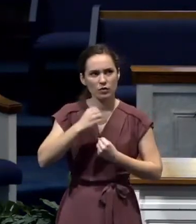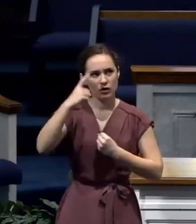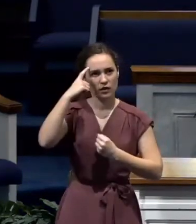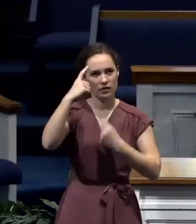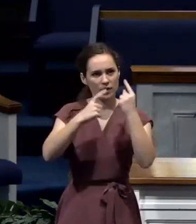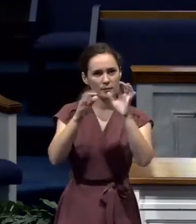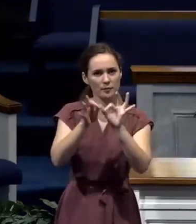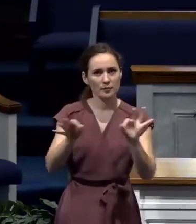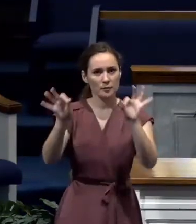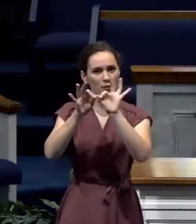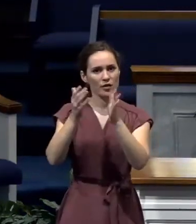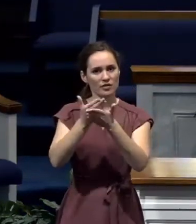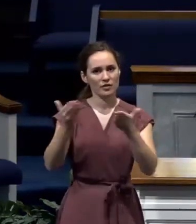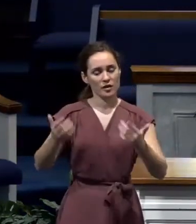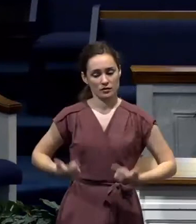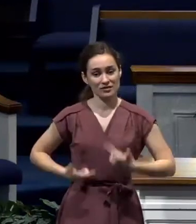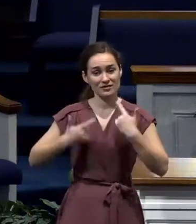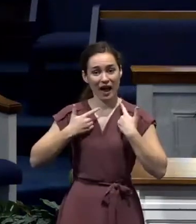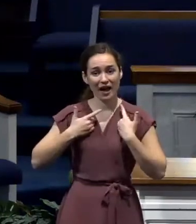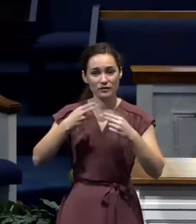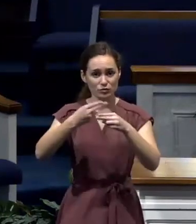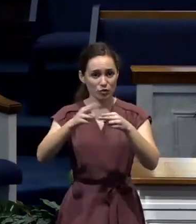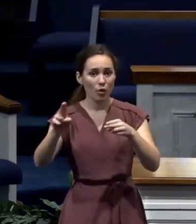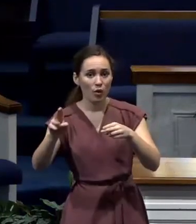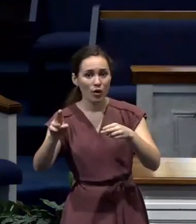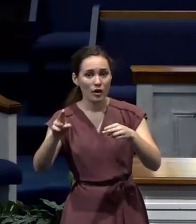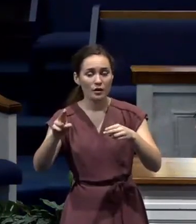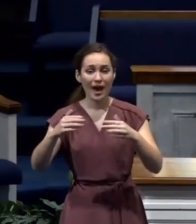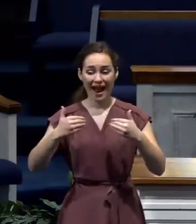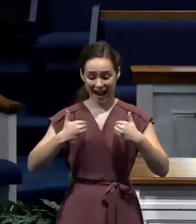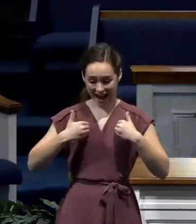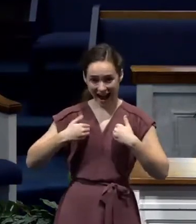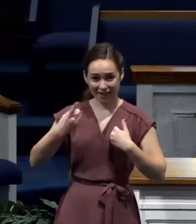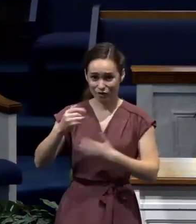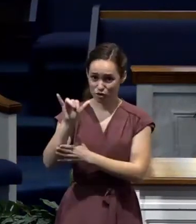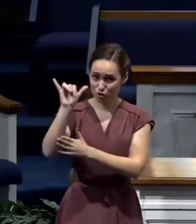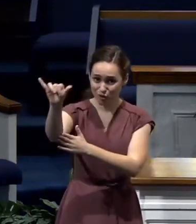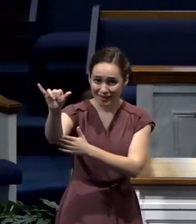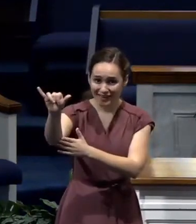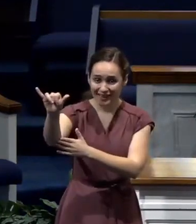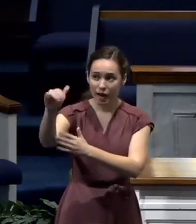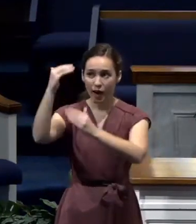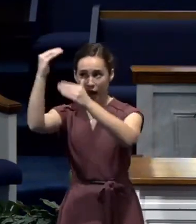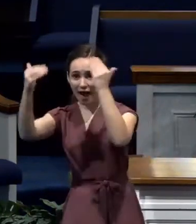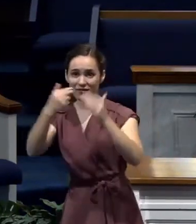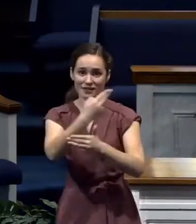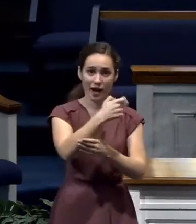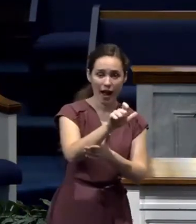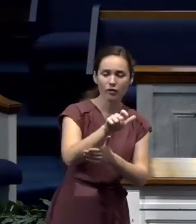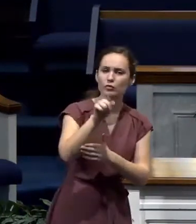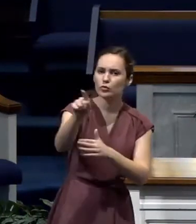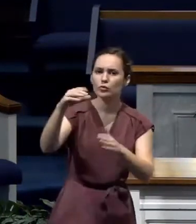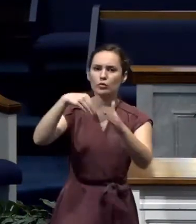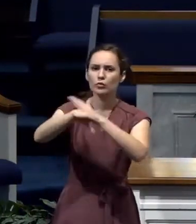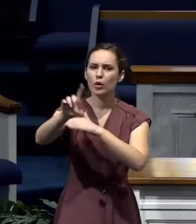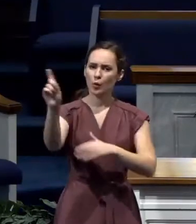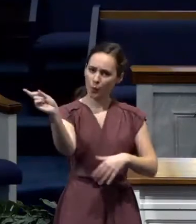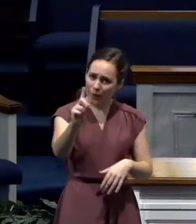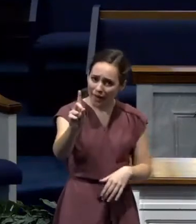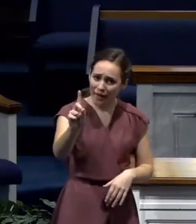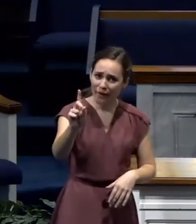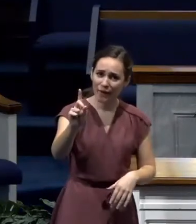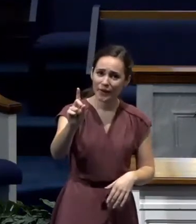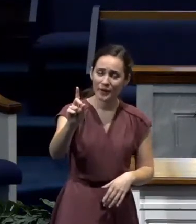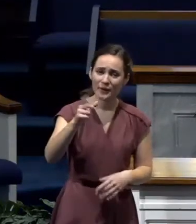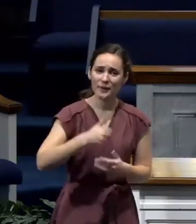And there is life after death. There is an eternity after death. And where will you spend eternity? This is a great opportunity for people